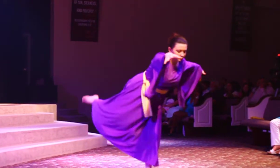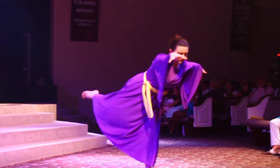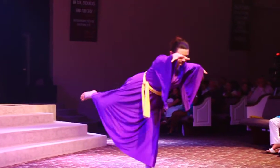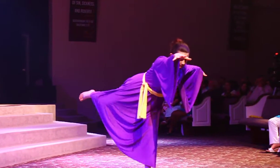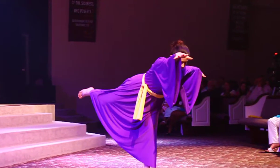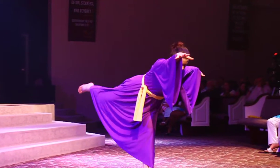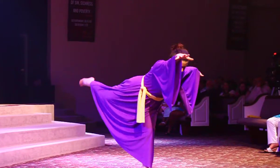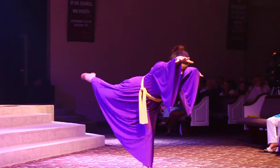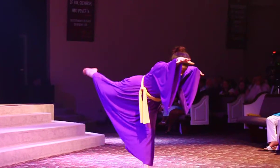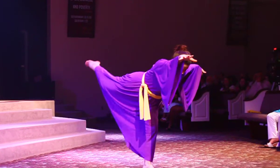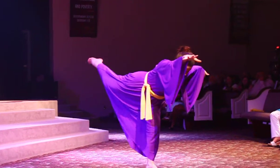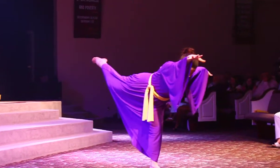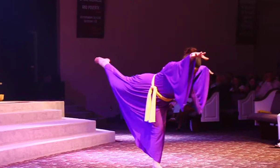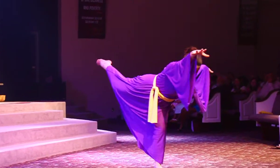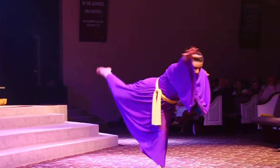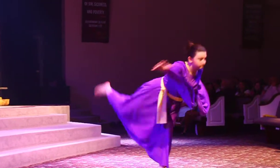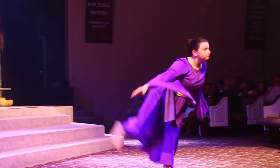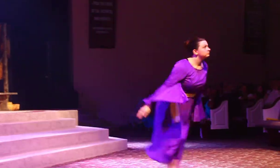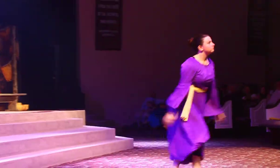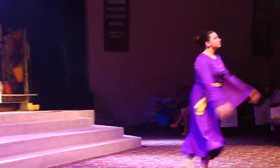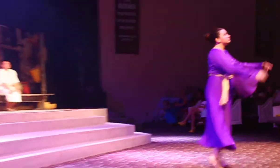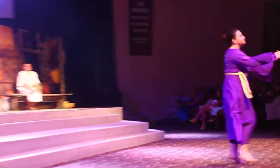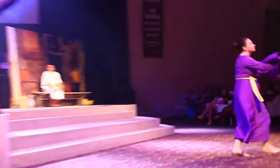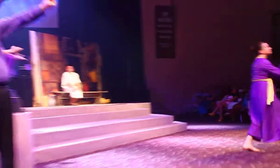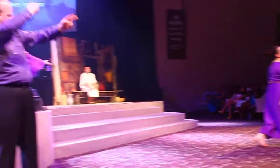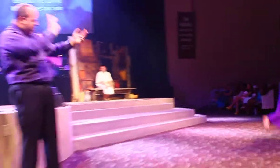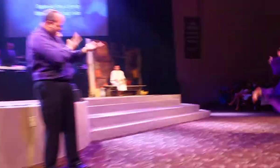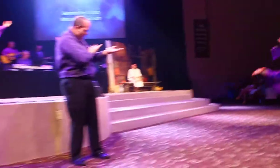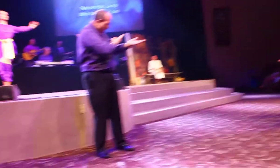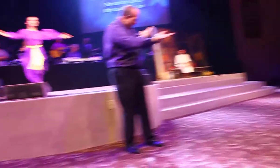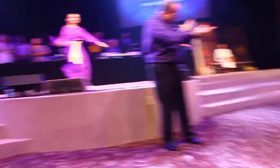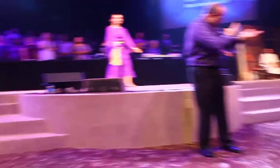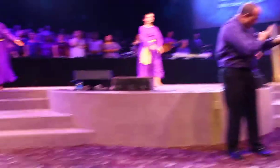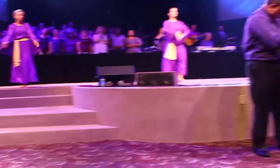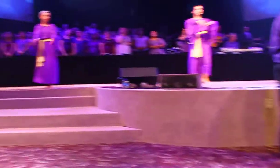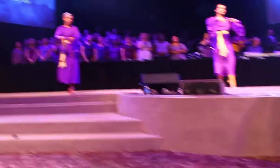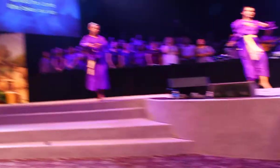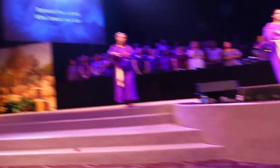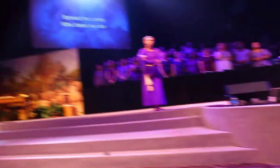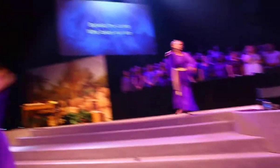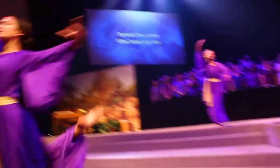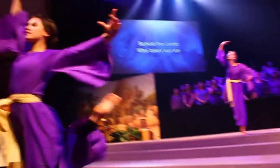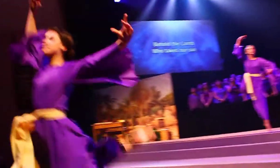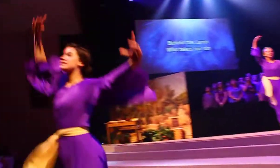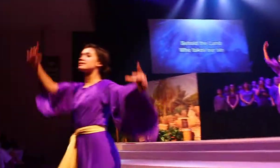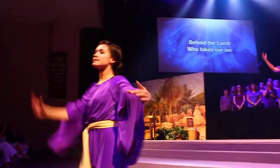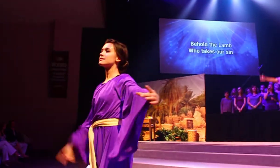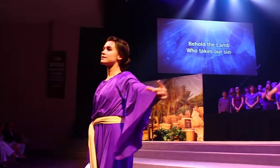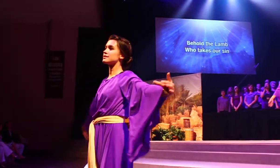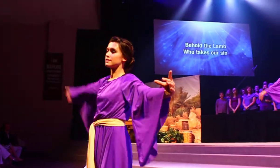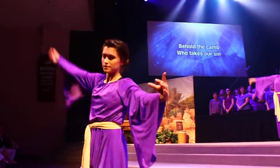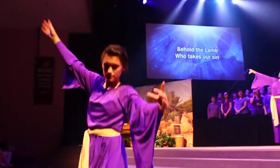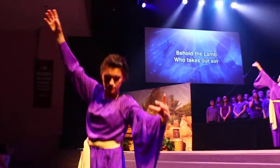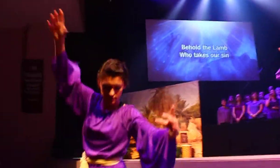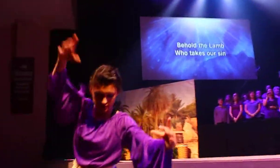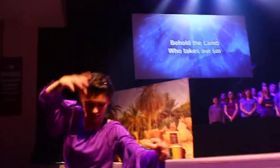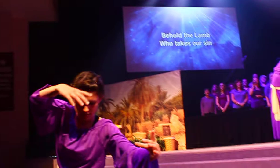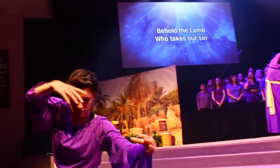fight Behold the Lamb who takes our